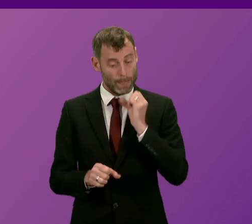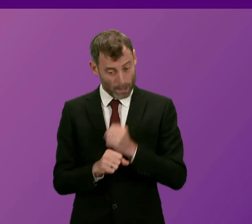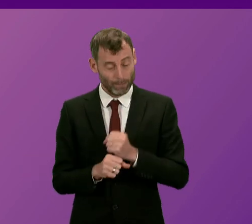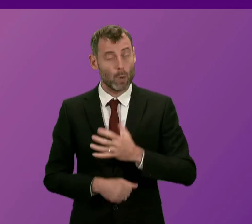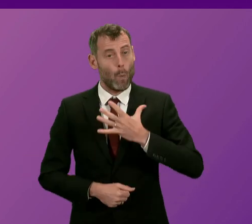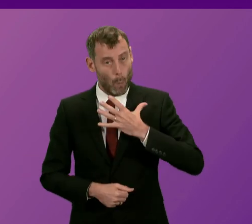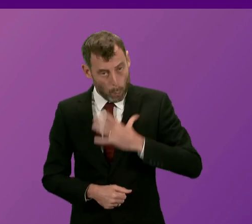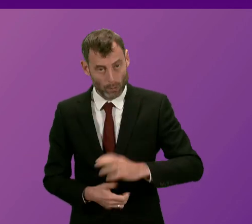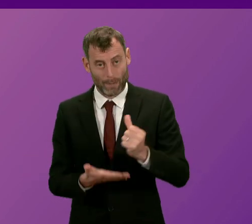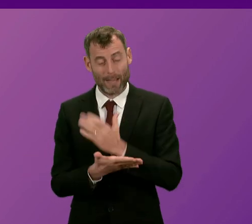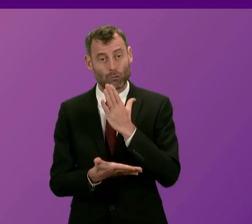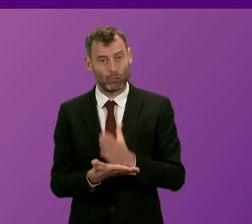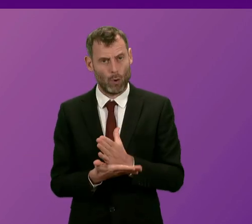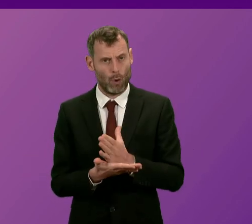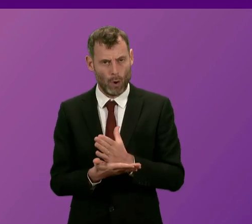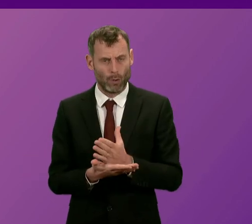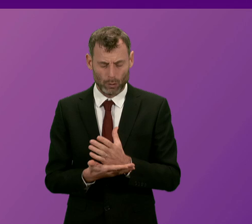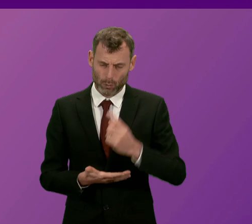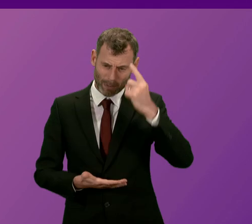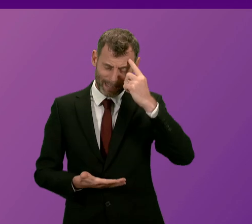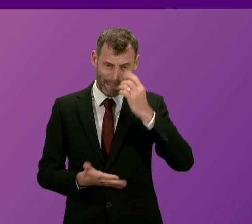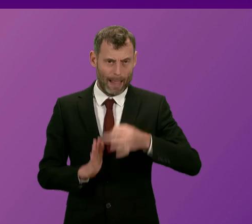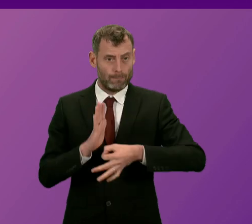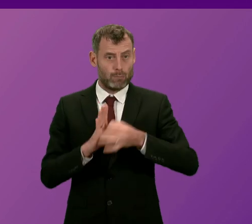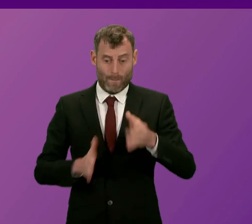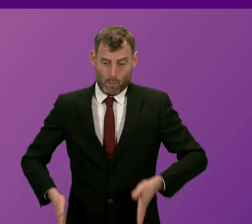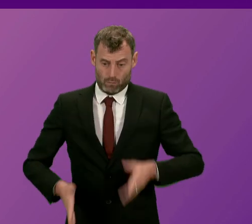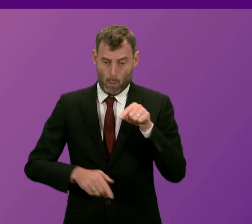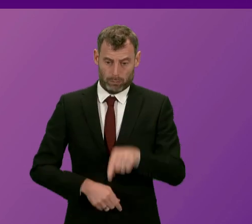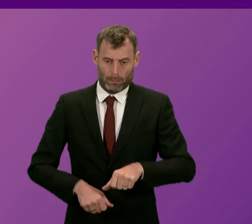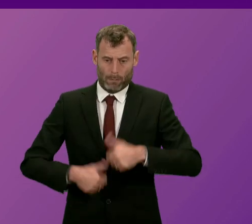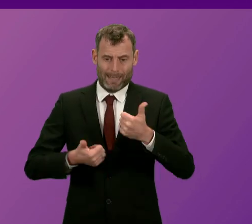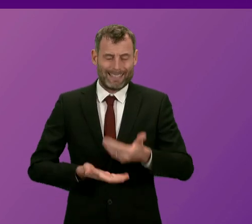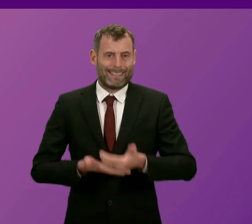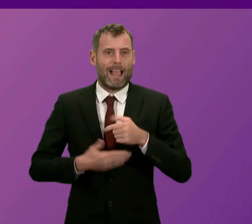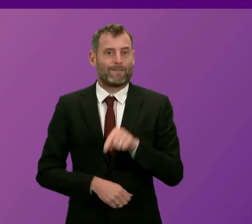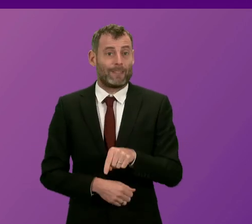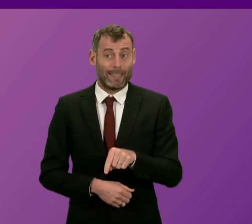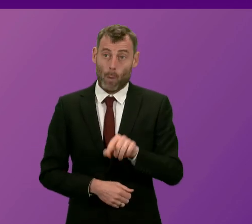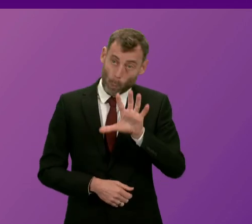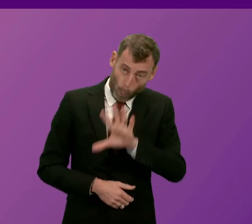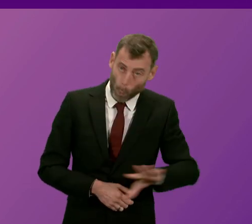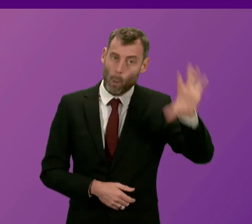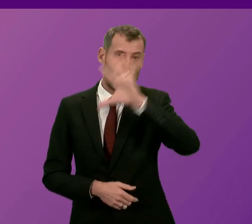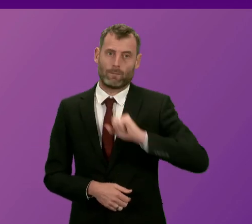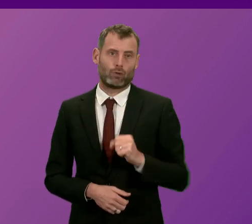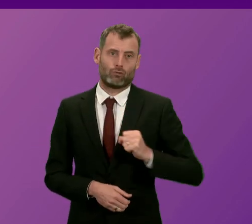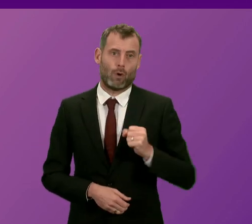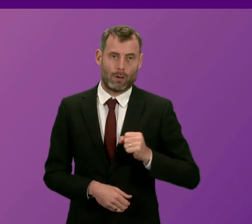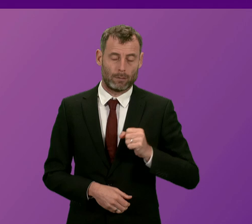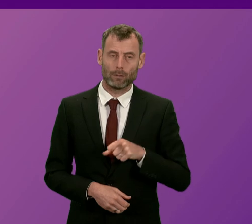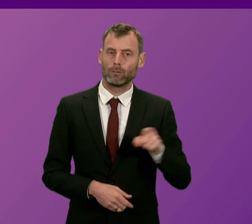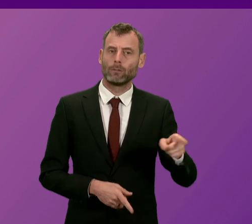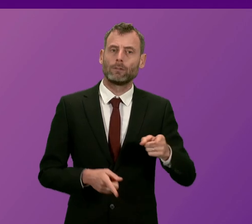to ensuring that we take measures to address road safety in all parts of the country. The Transport Secretary is focused on those